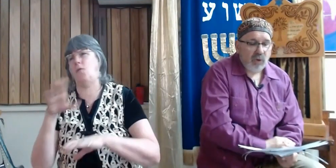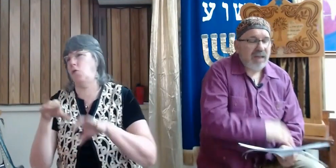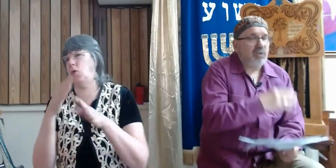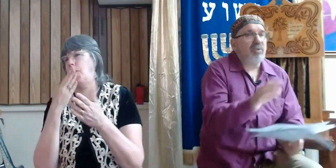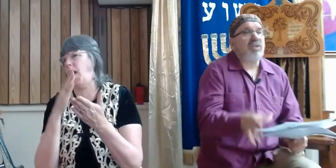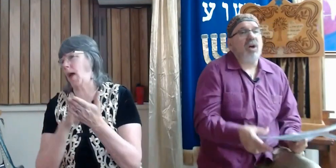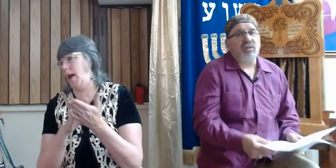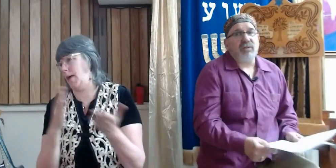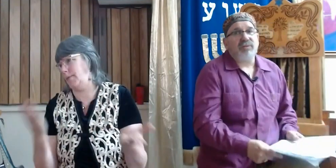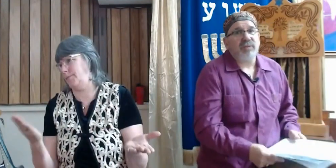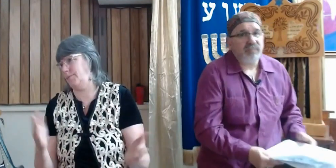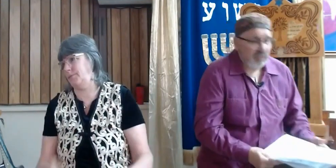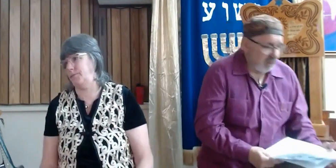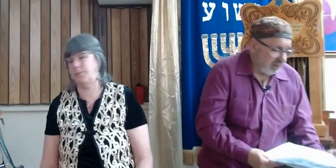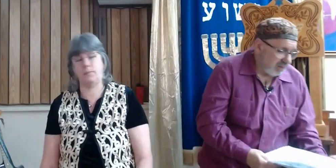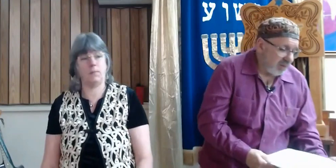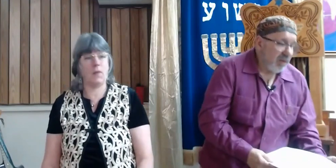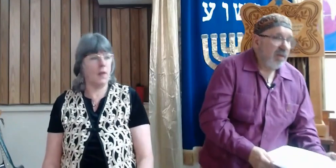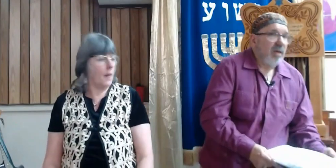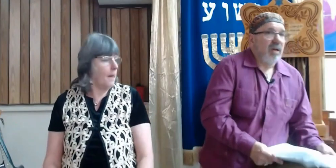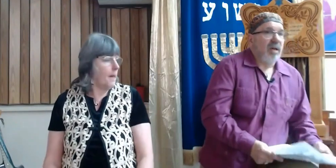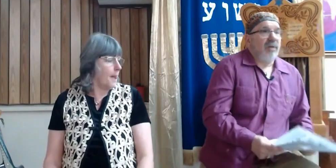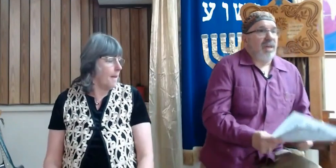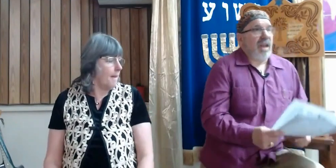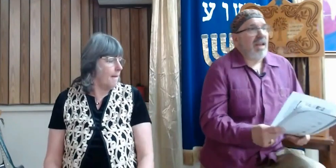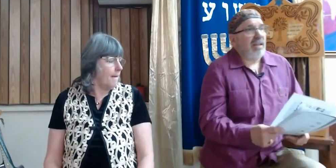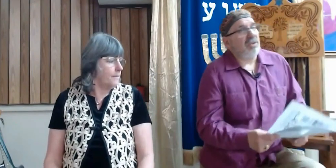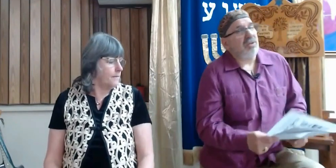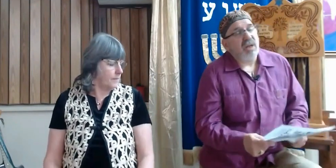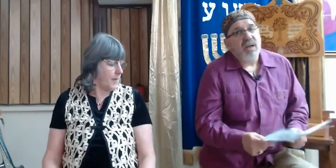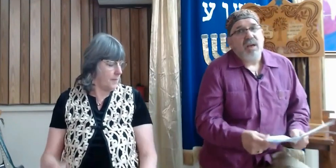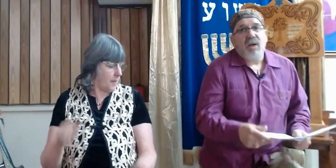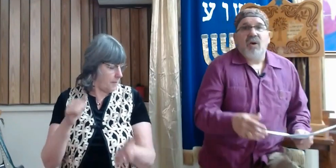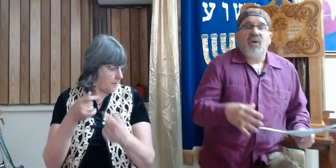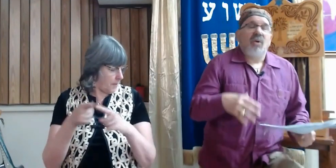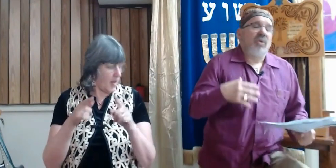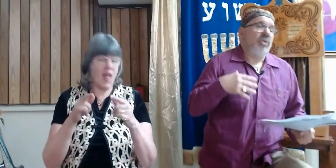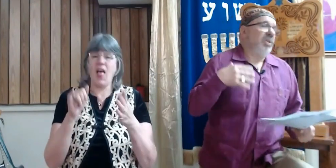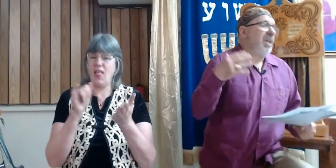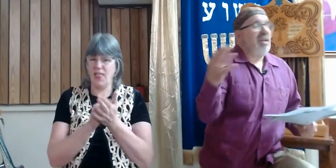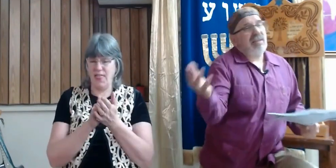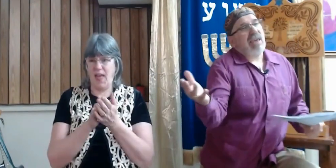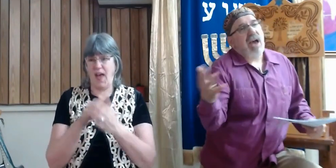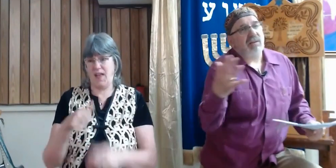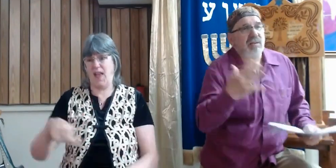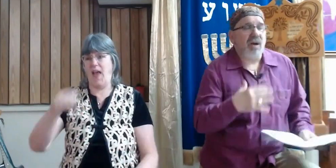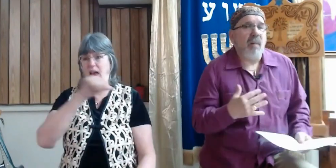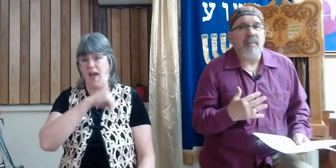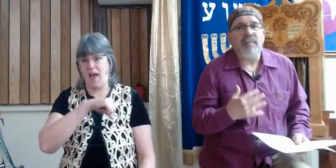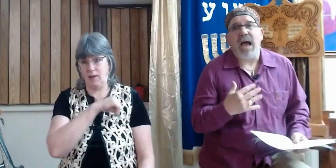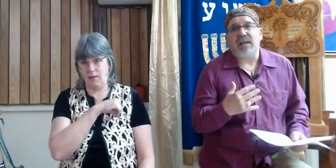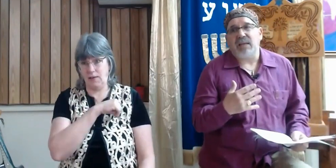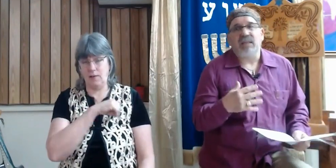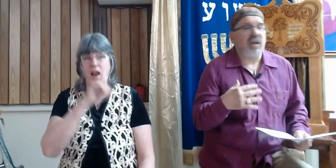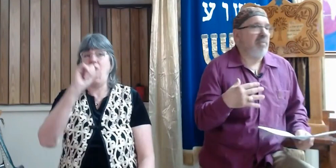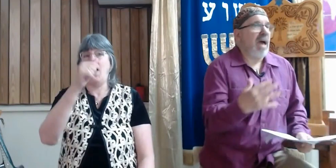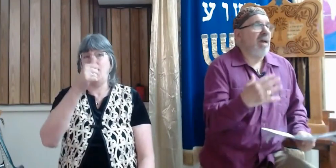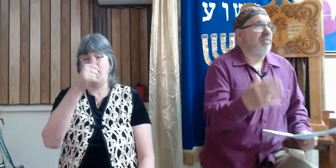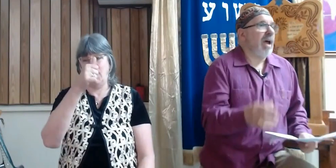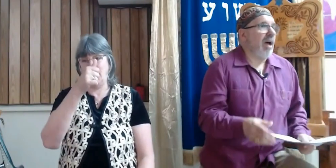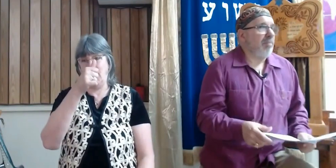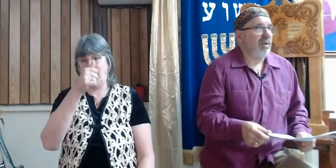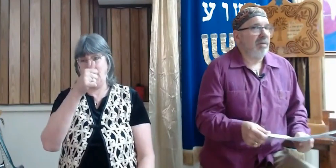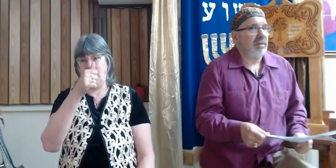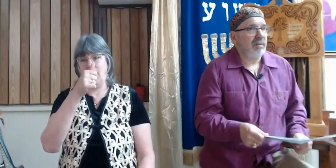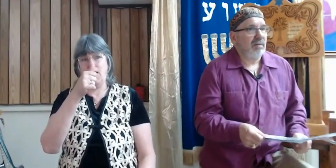So, as a result of that attitude, the 10 scouts come back and get a